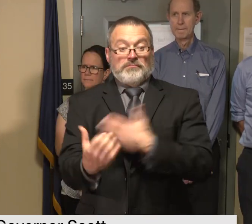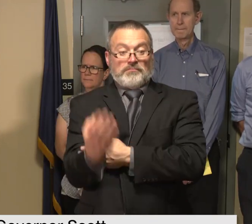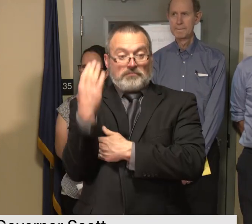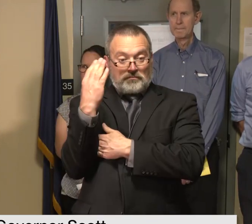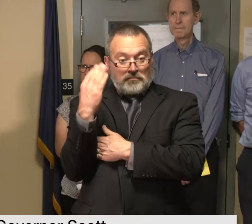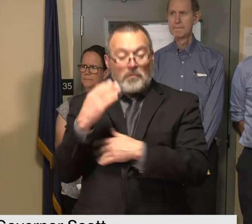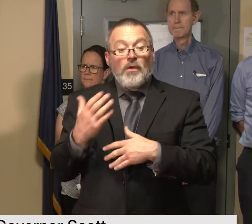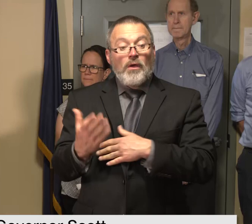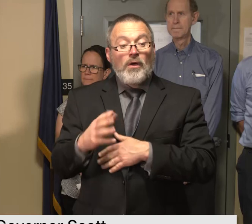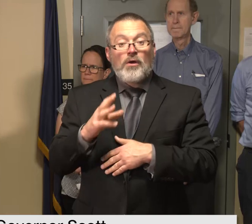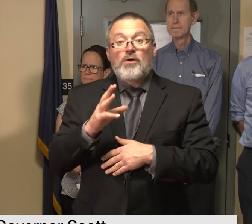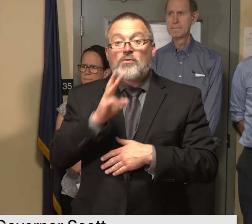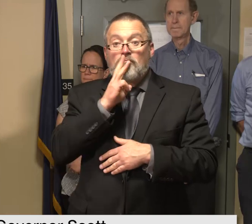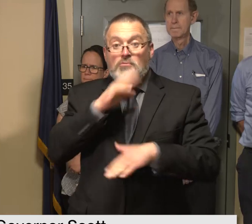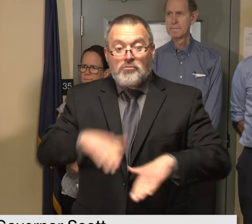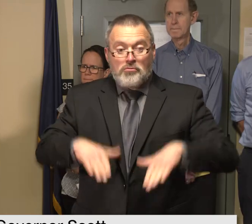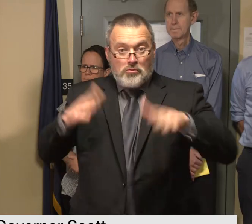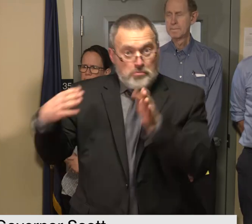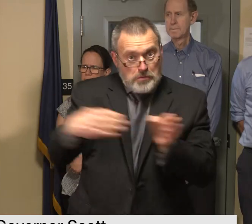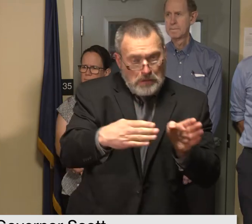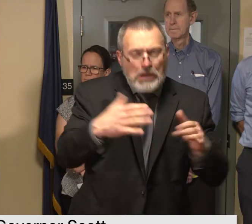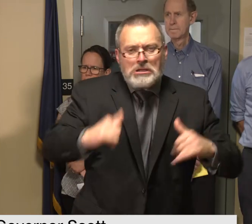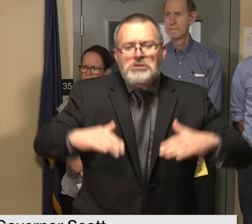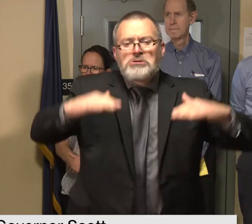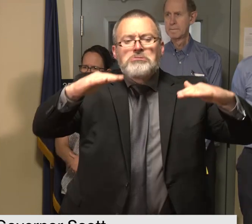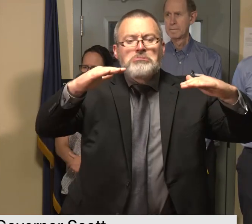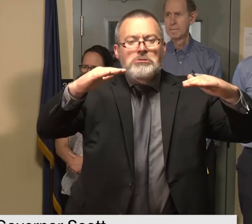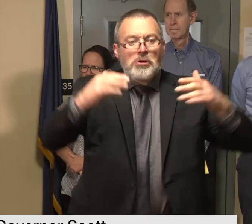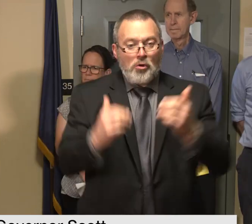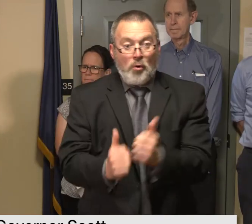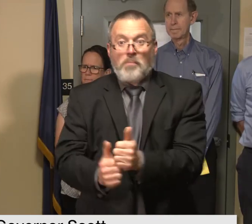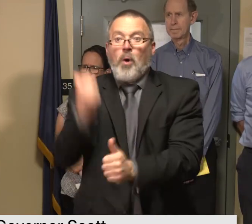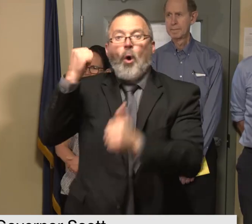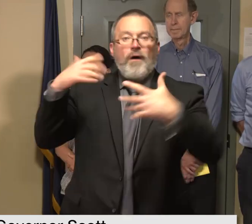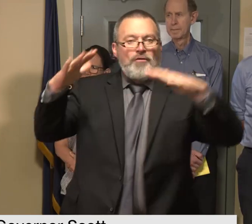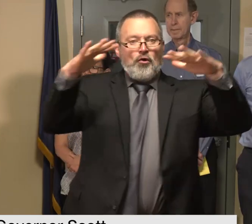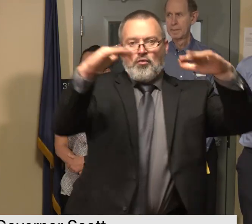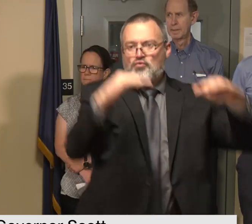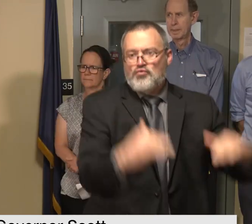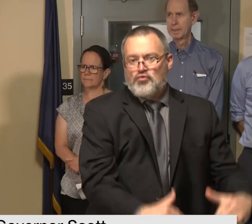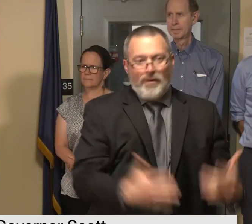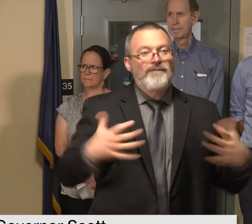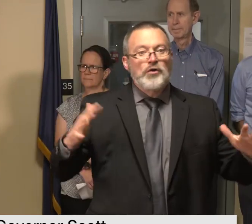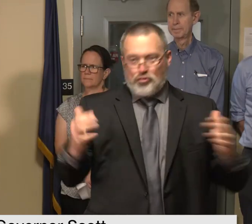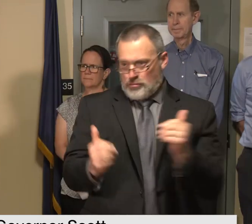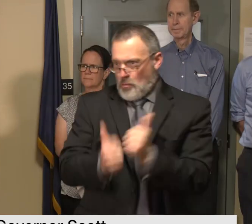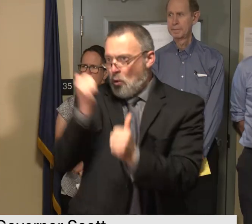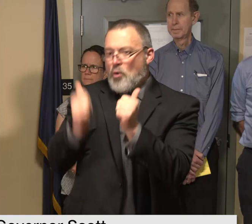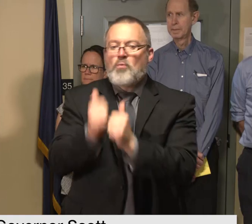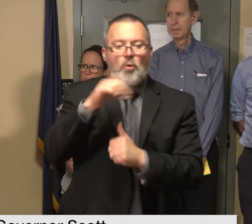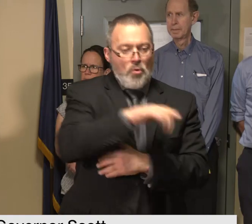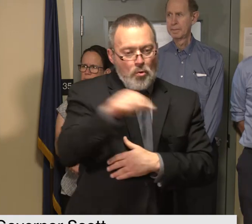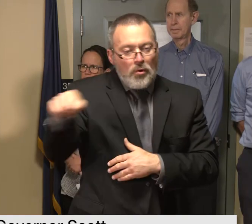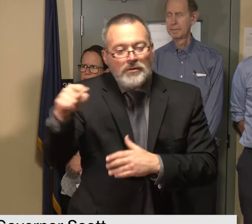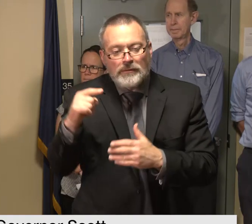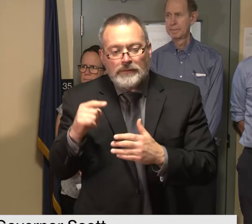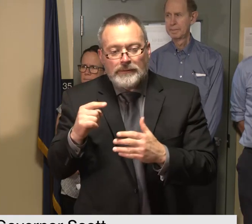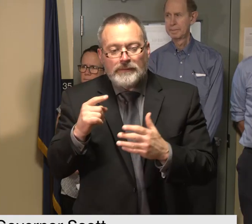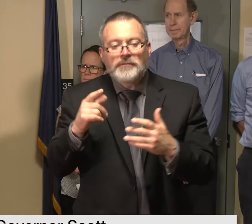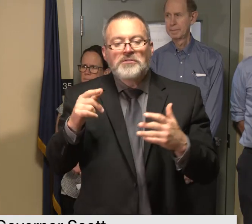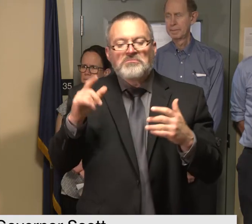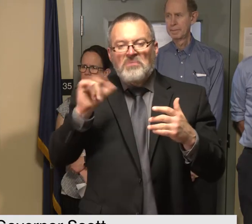are receding and no new flooding is expected the following rivers were still in moderate flood stage but